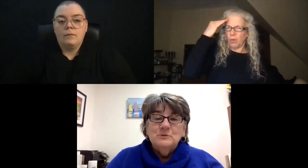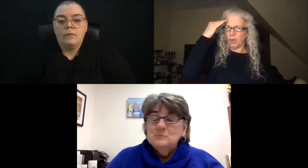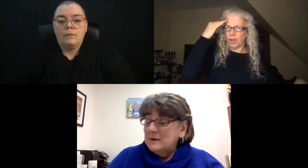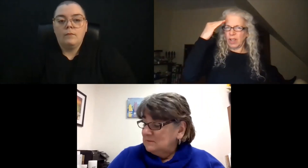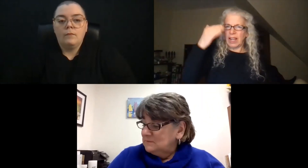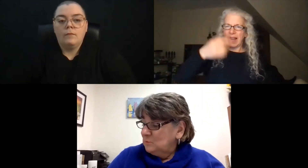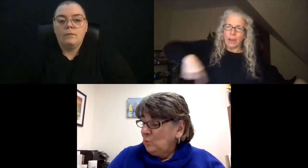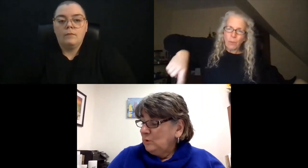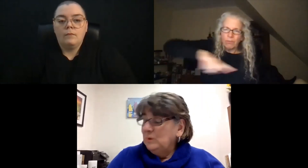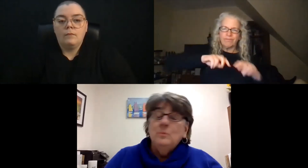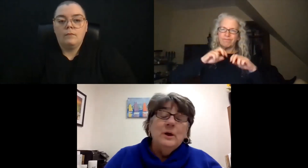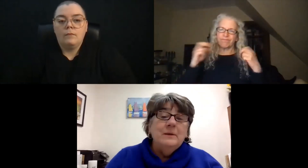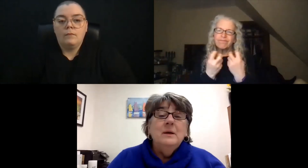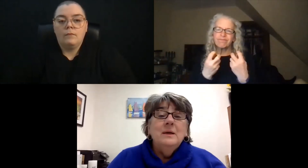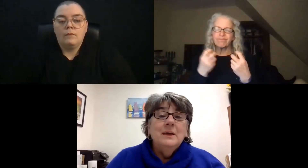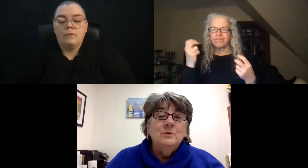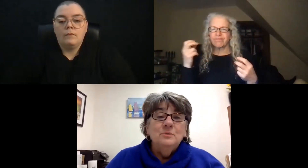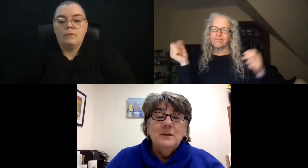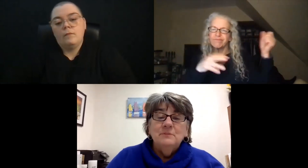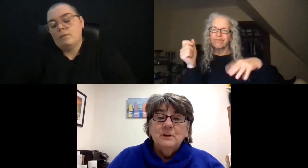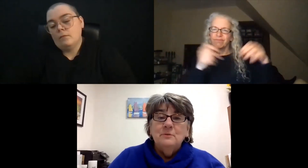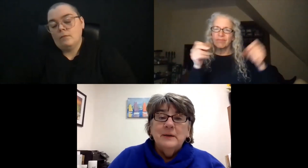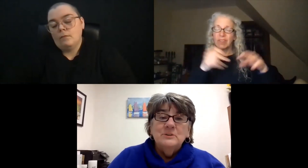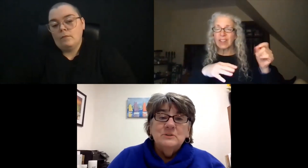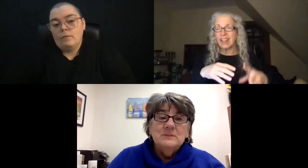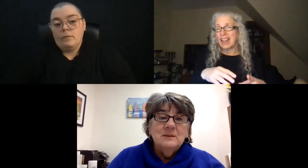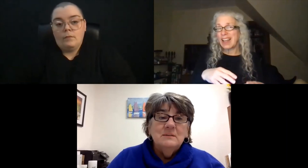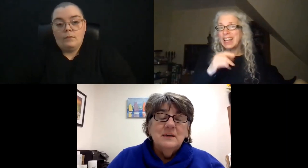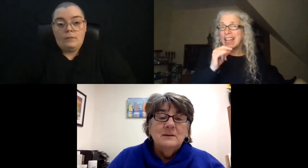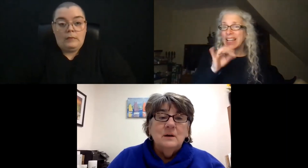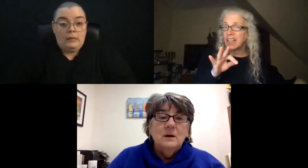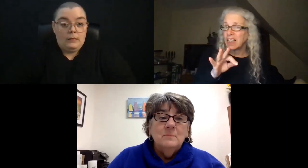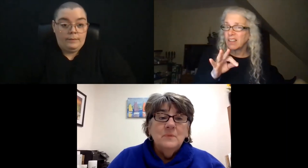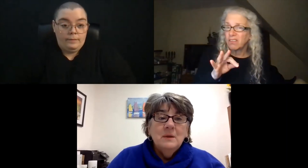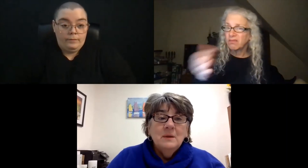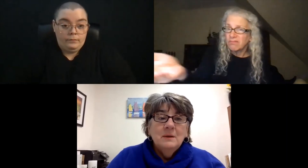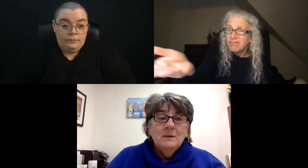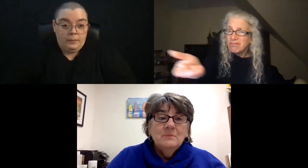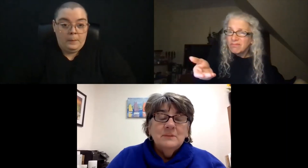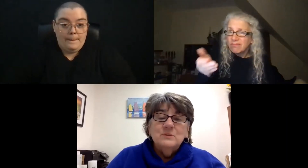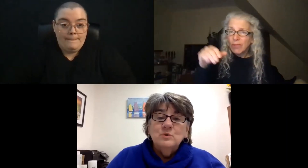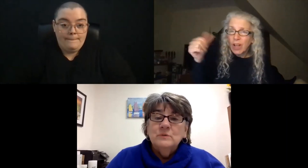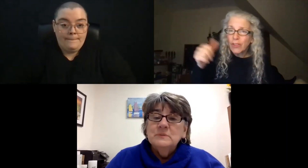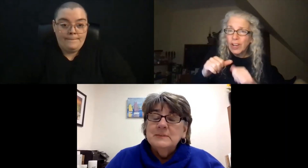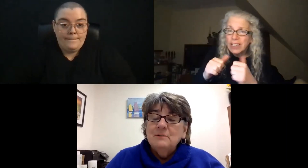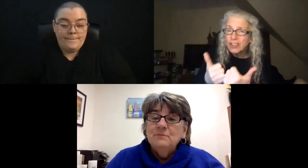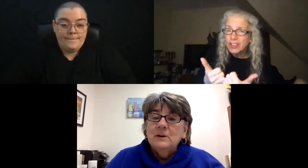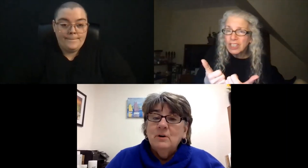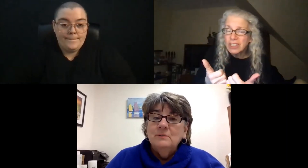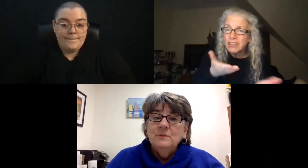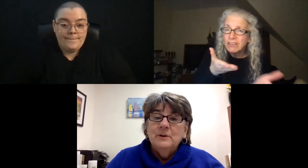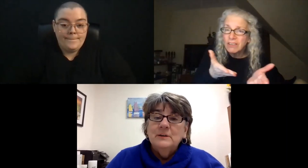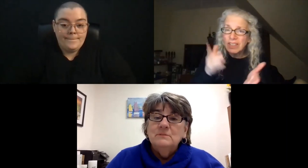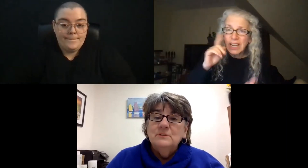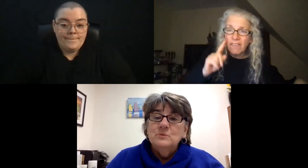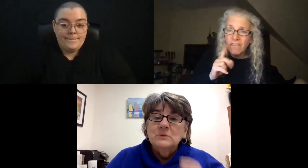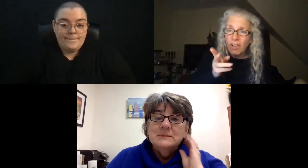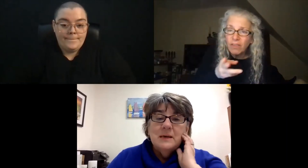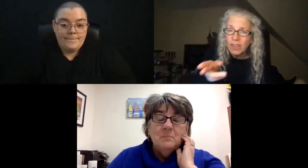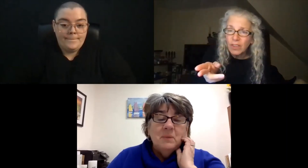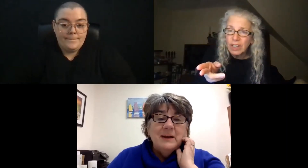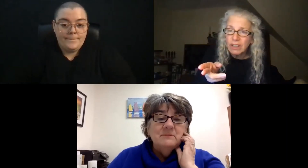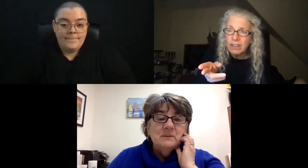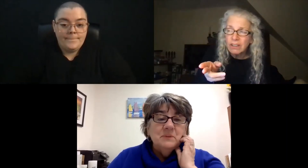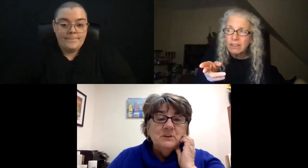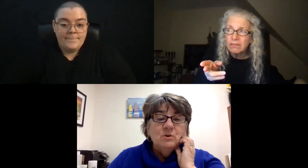each other's perspectives? Who would we bring? Can you think of another agency that, that serves Deaf and And hard of hearing individuals